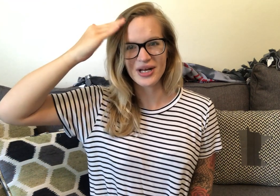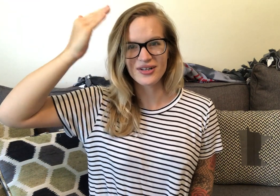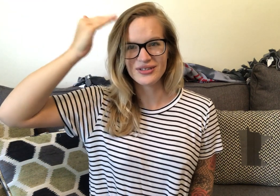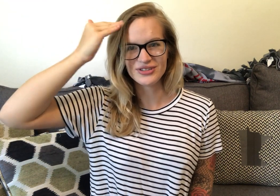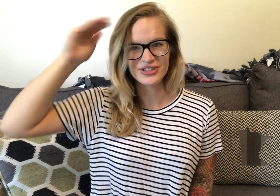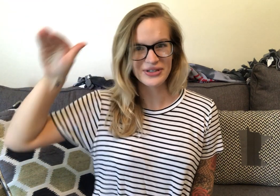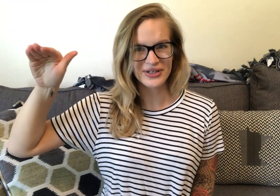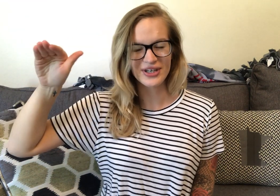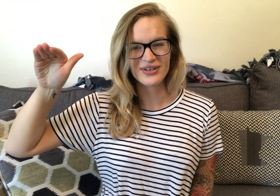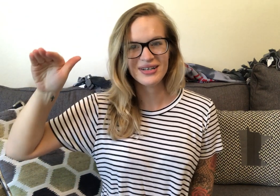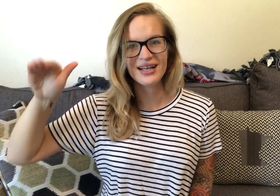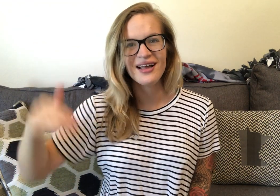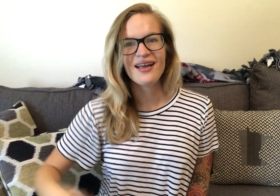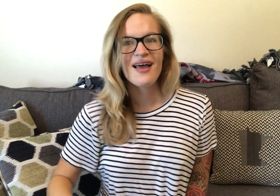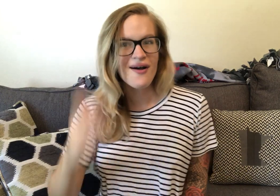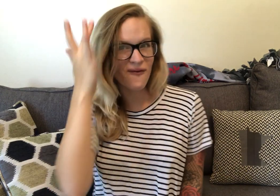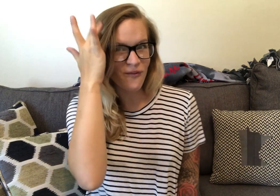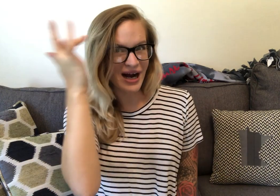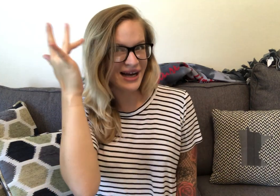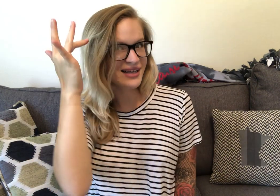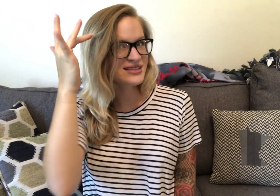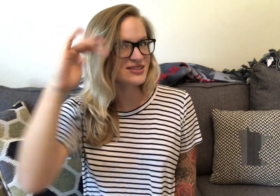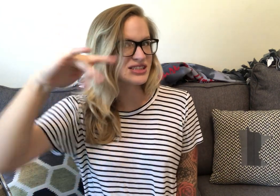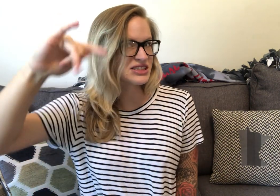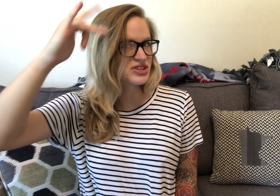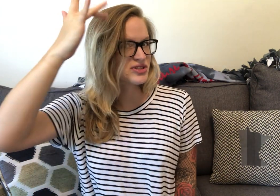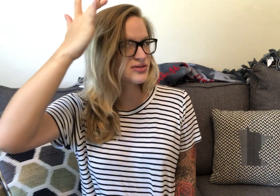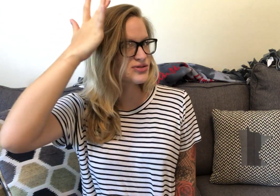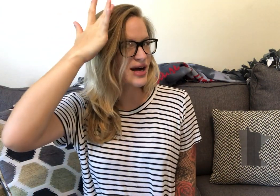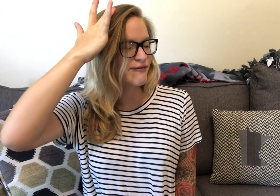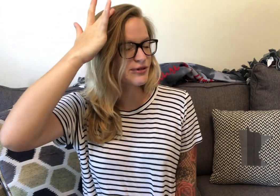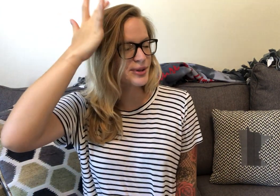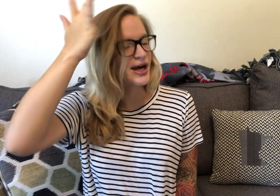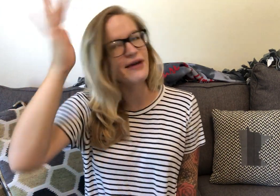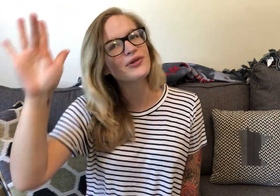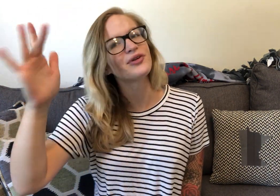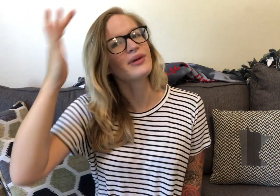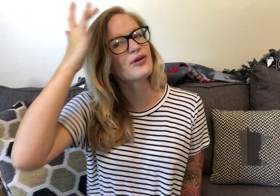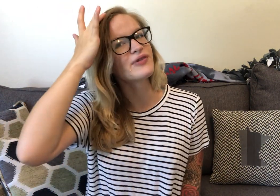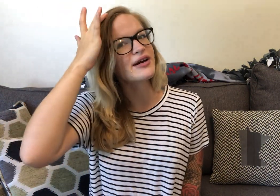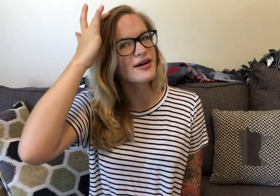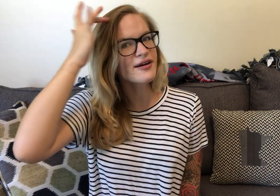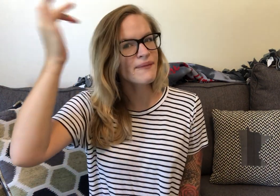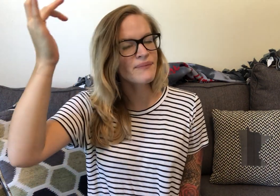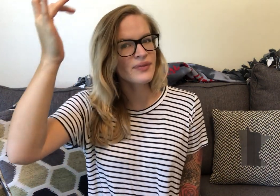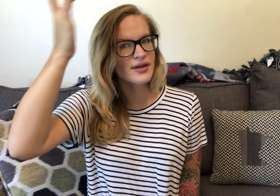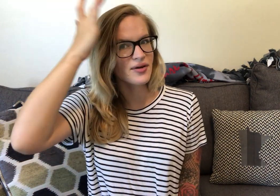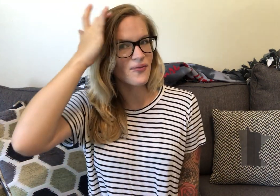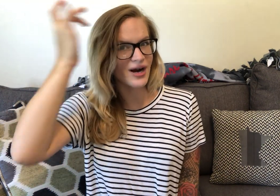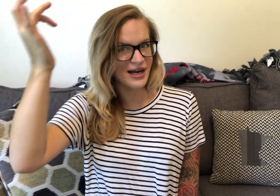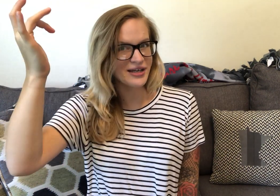well. Don't know. Why, so just draw from your head with your middle finger. Why.